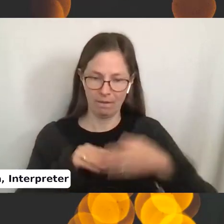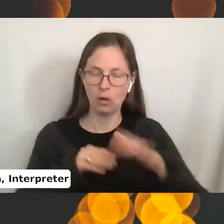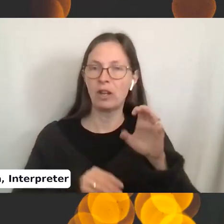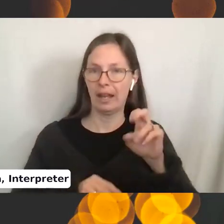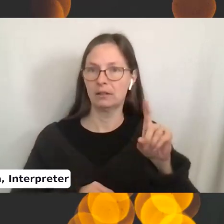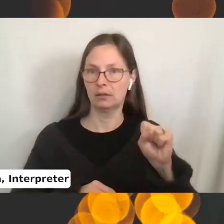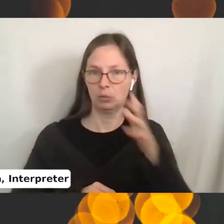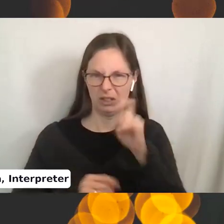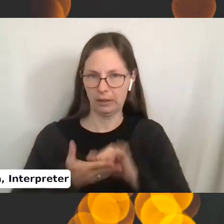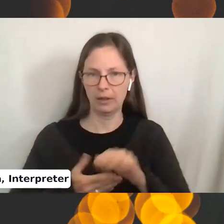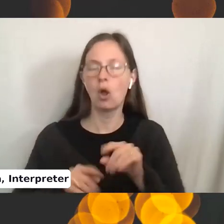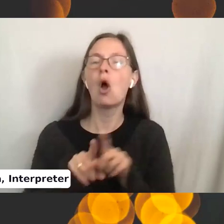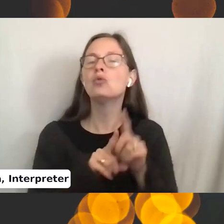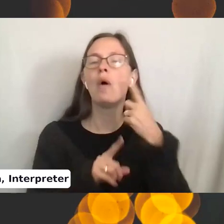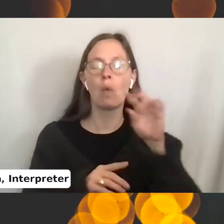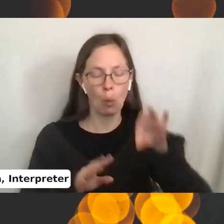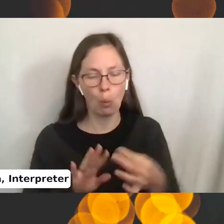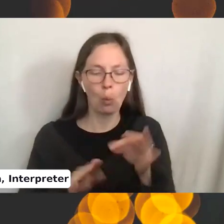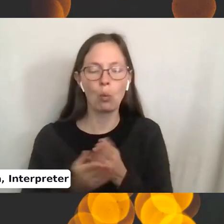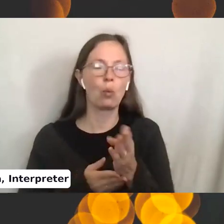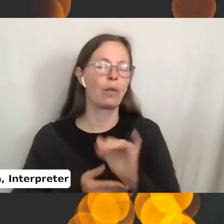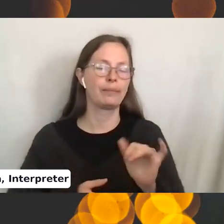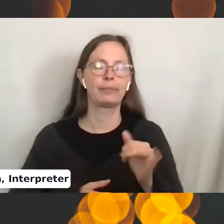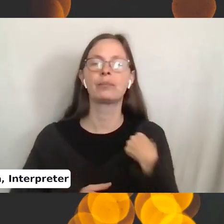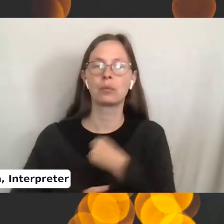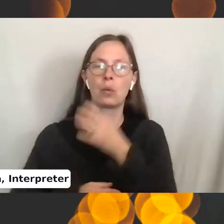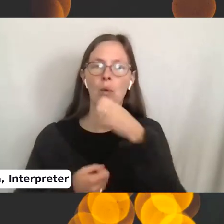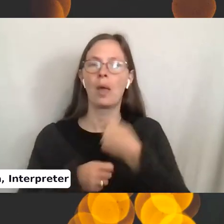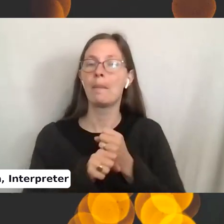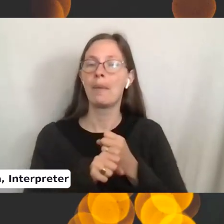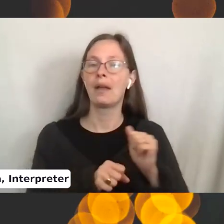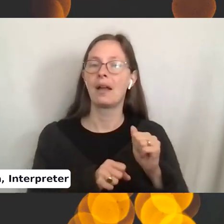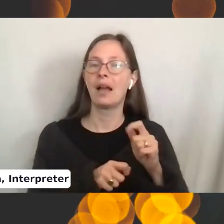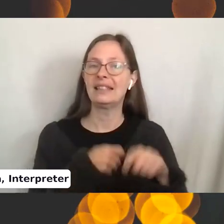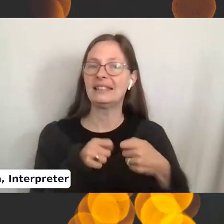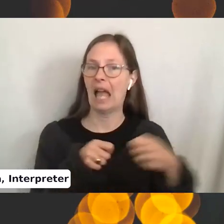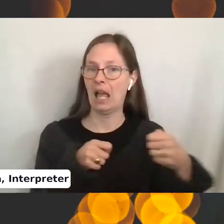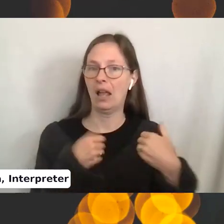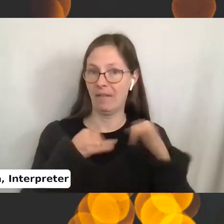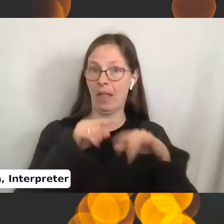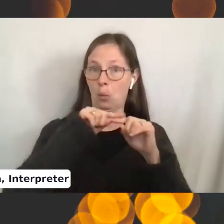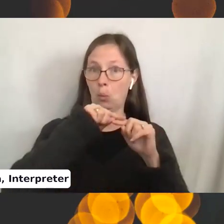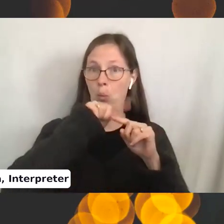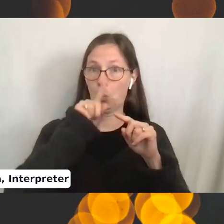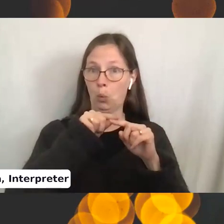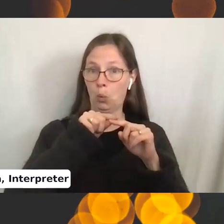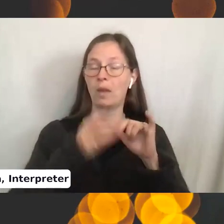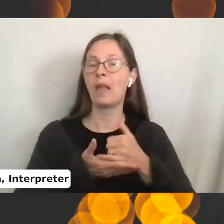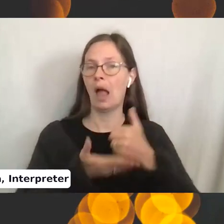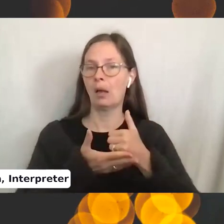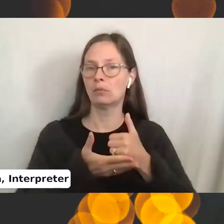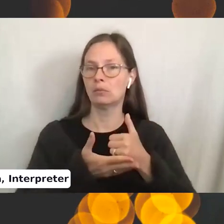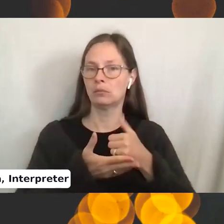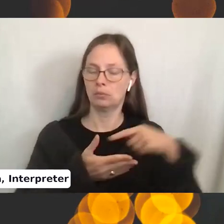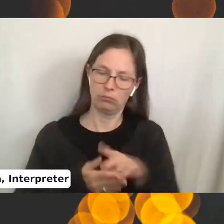these also for looping through, like, we're going to make a little tie. So we have this and it helps like get it through